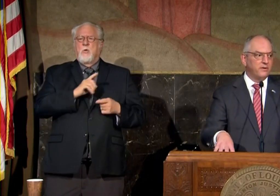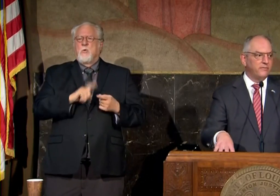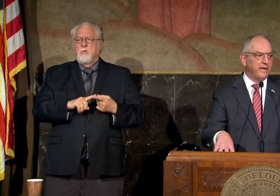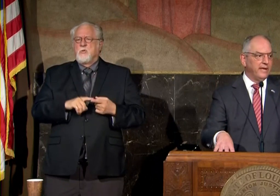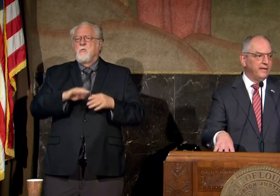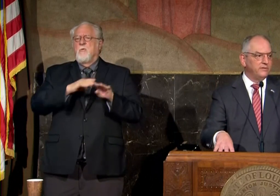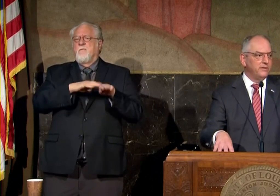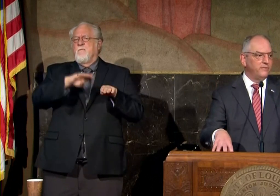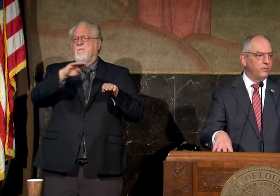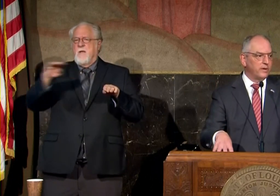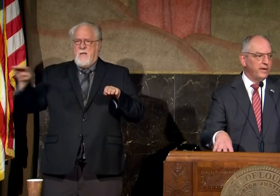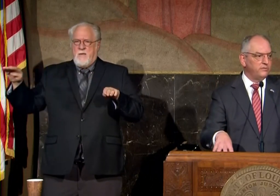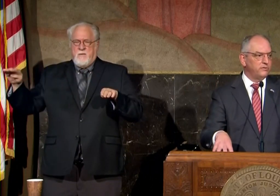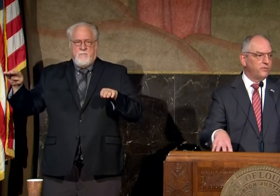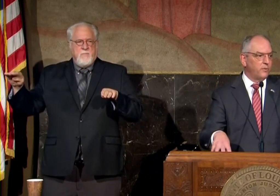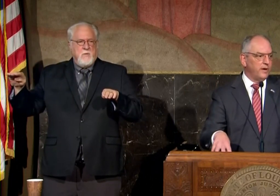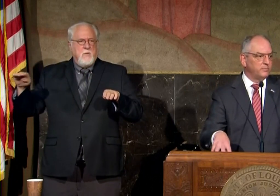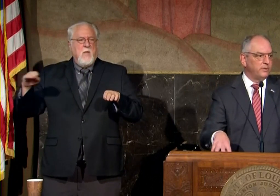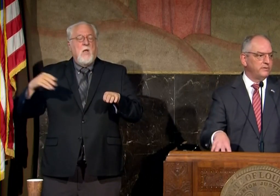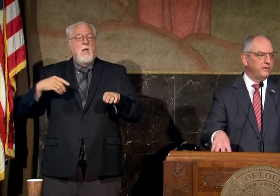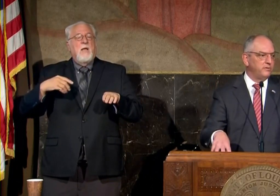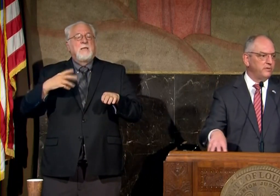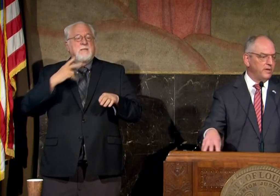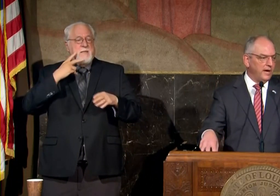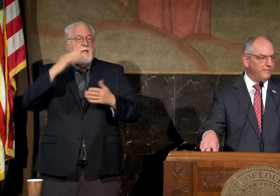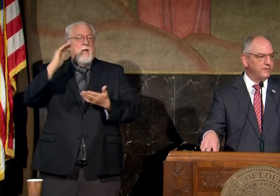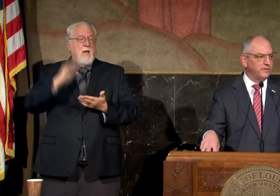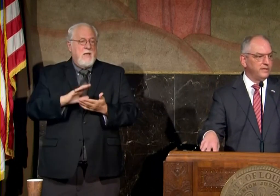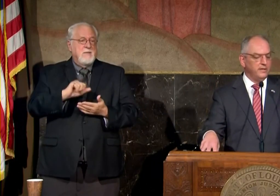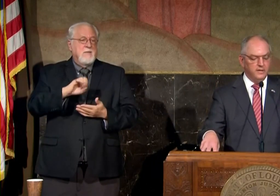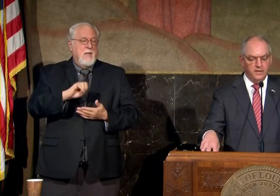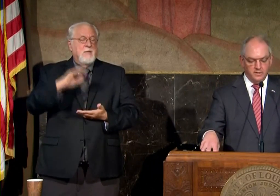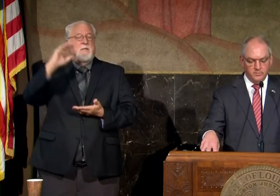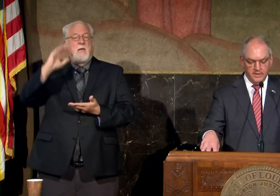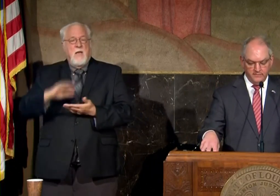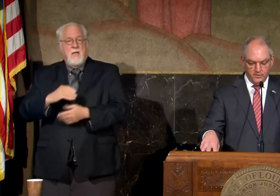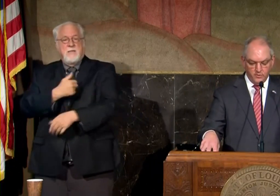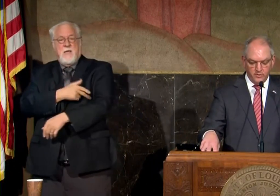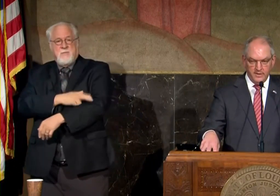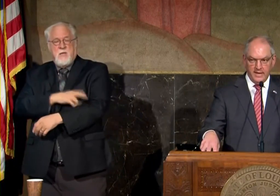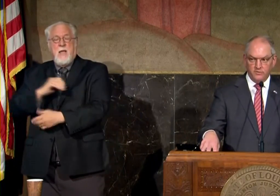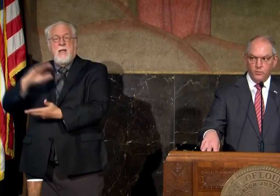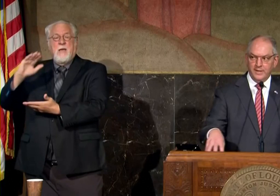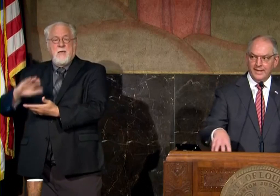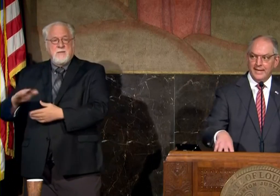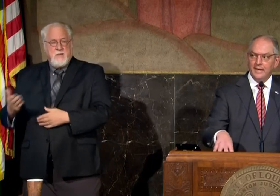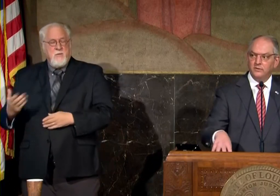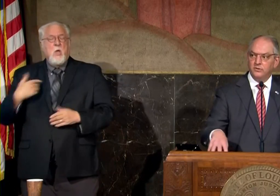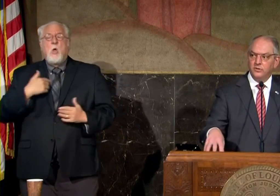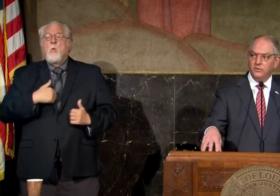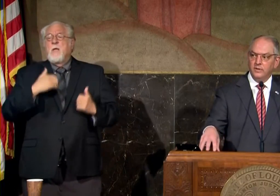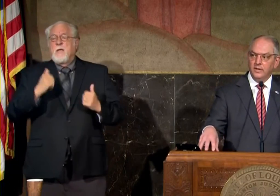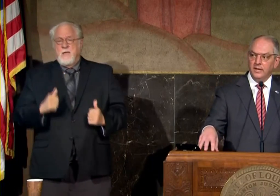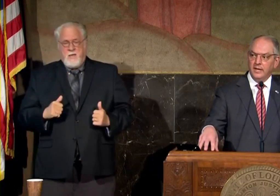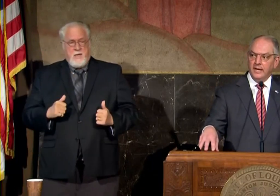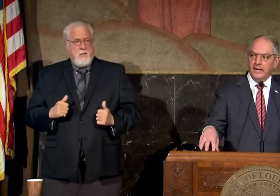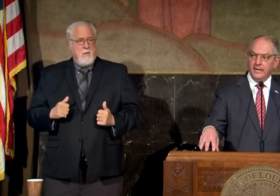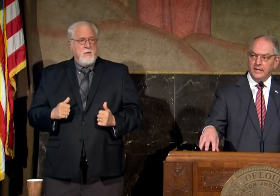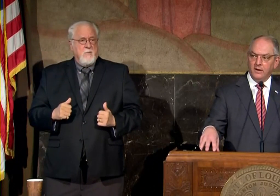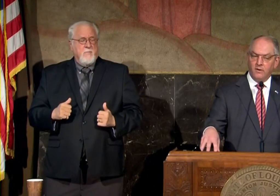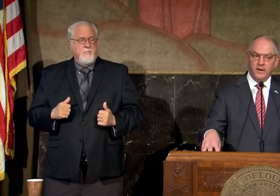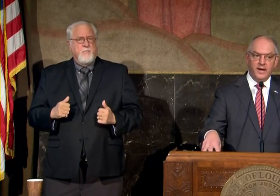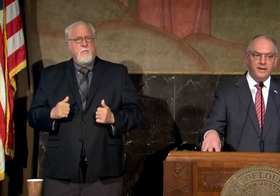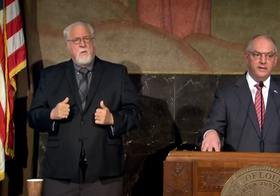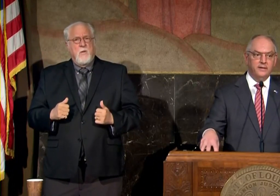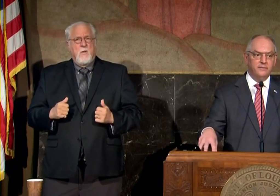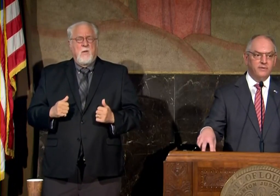flatten the curve again and see fewer cases fewer hospitalizations and obviously ultimately fewer deaths we can get to a